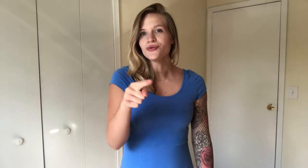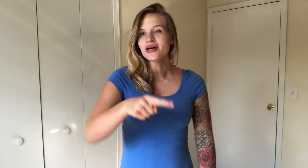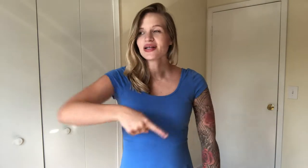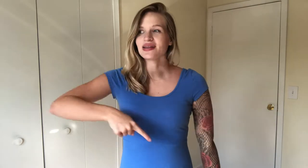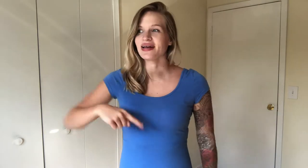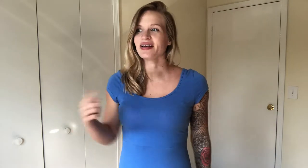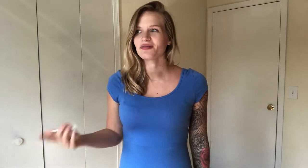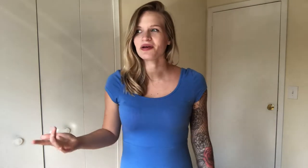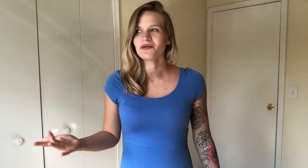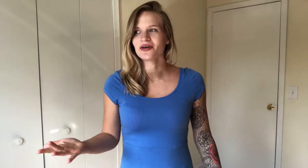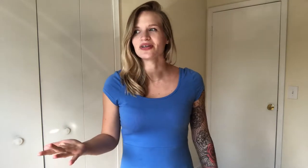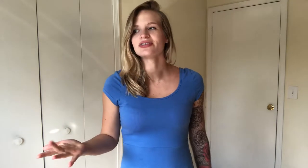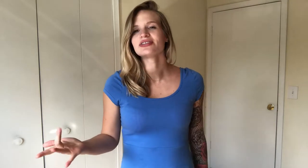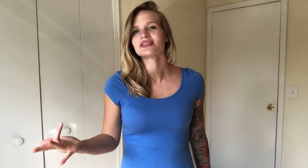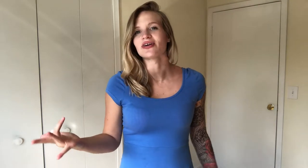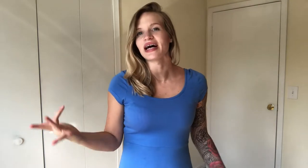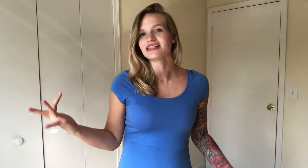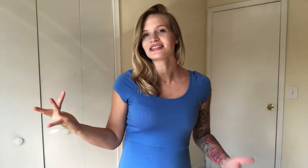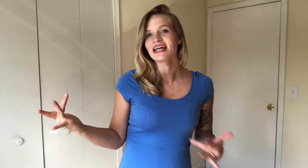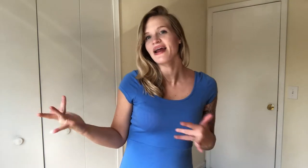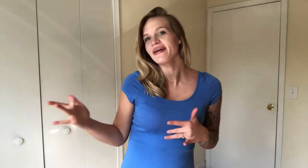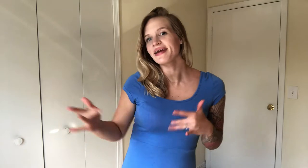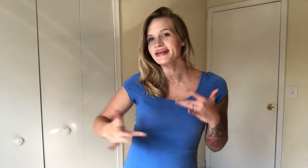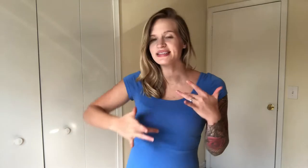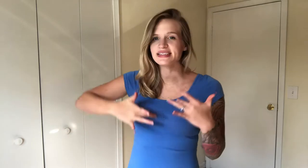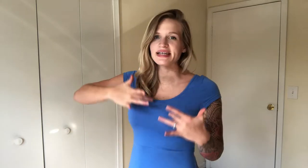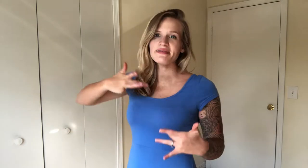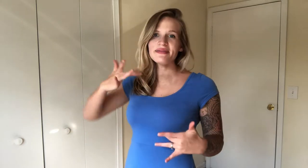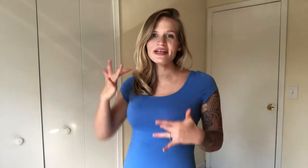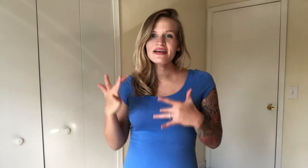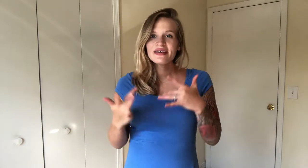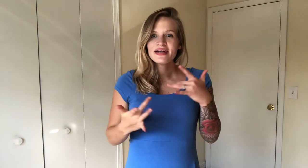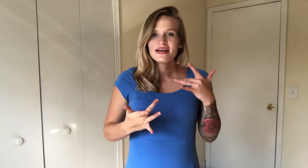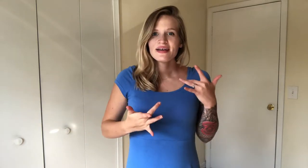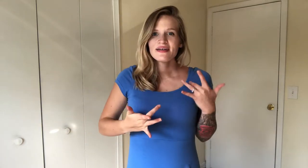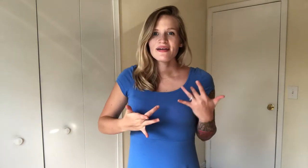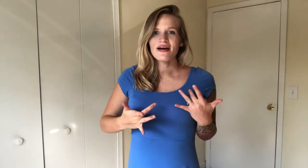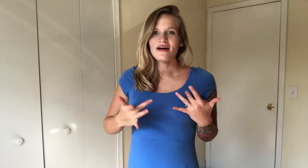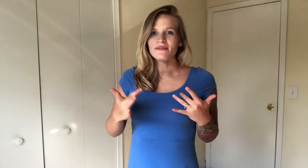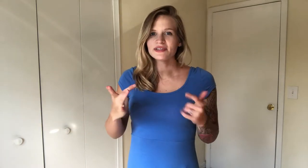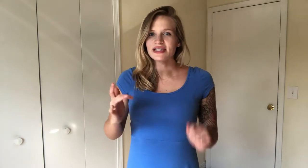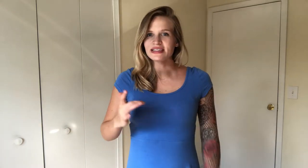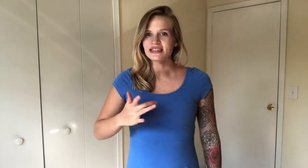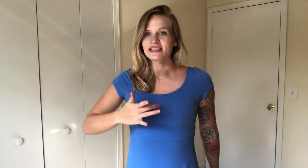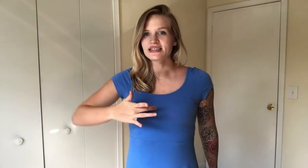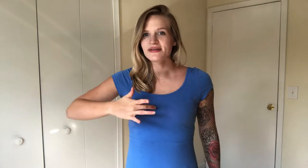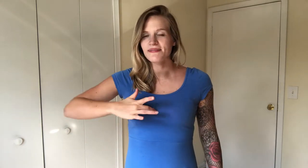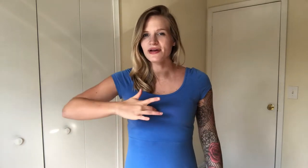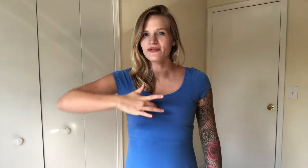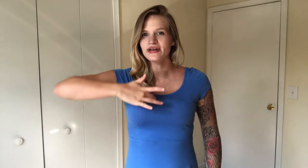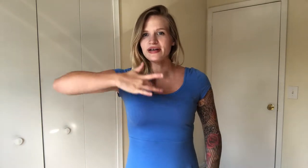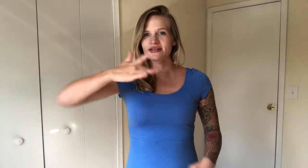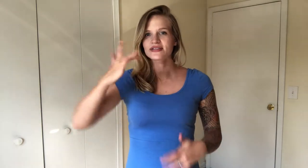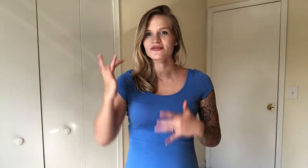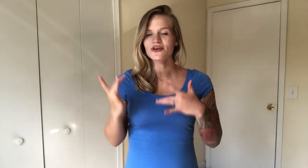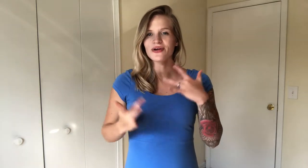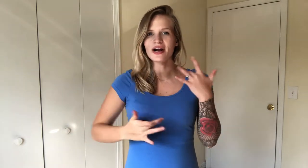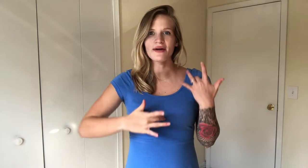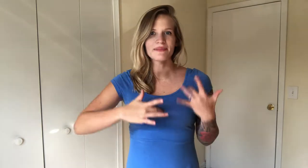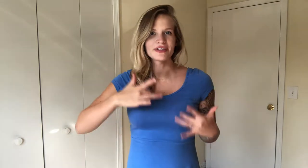light up my world. So I just signed excite me. So that's just middle fingers going up your